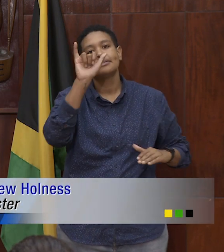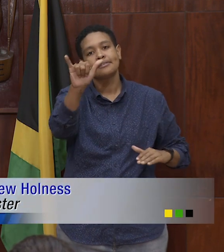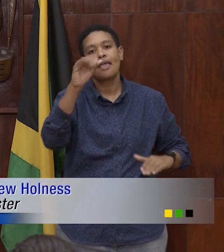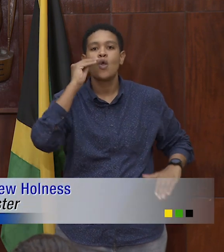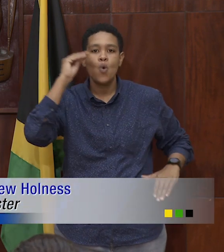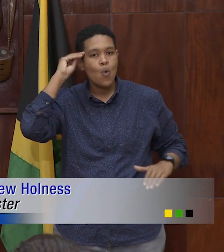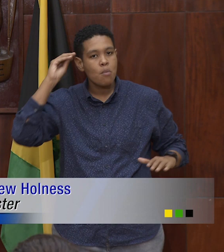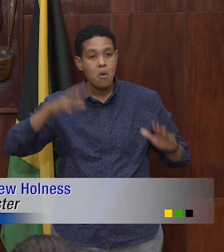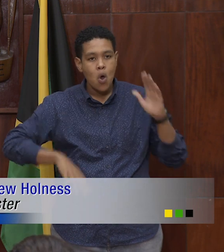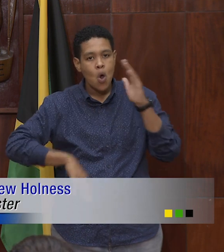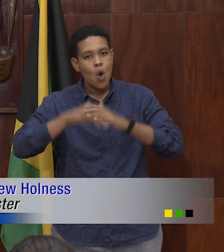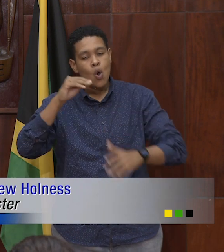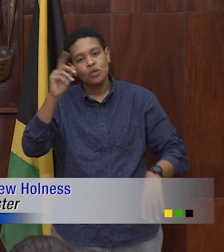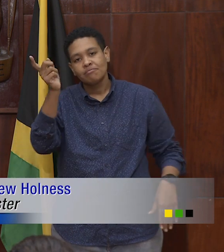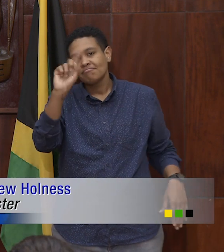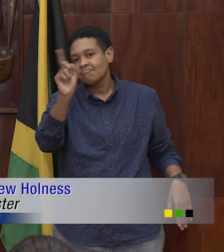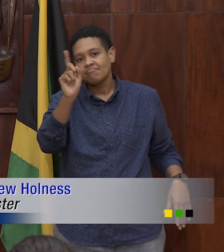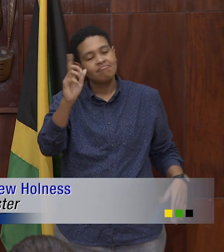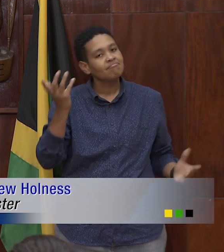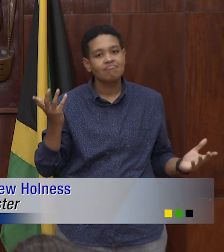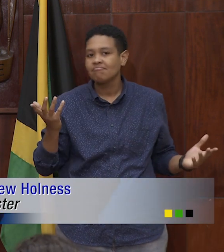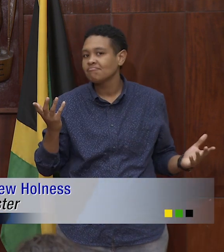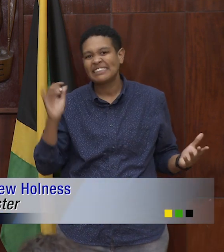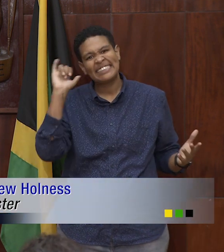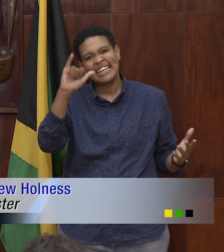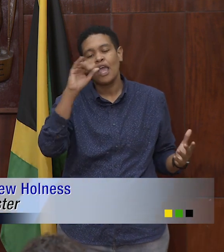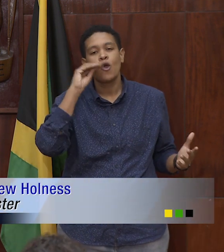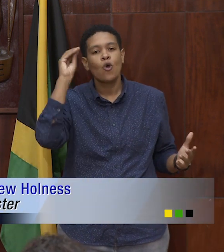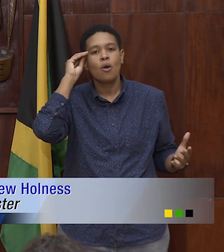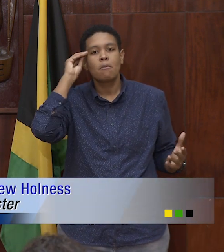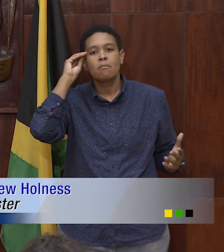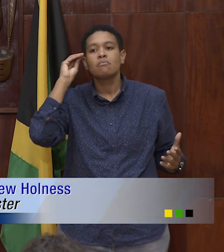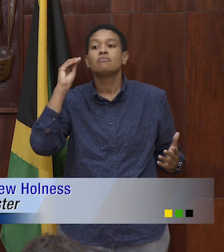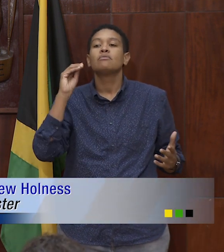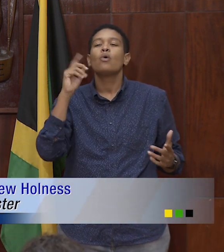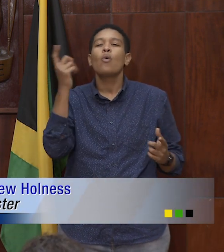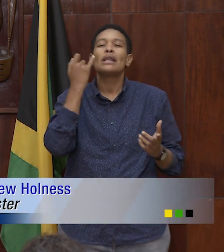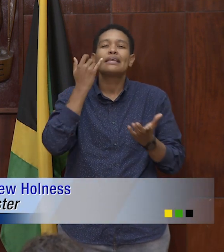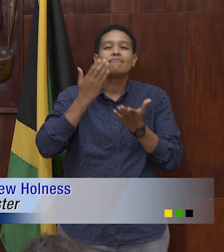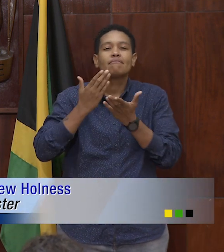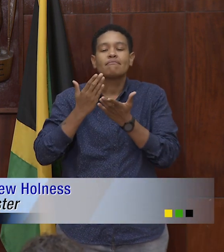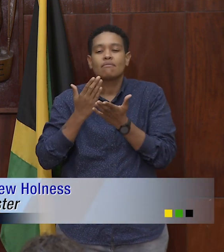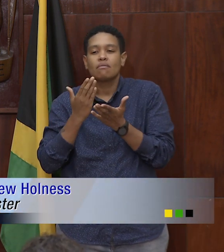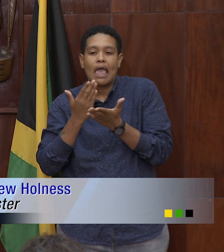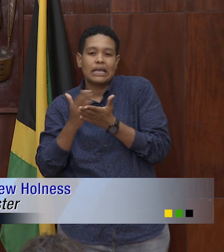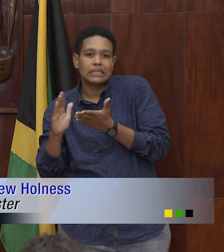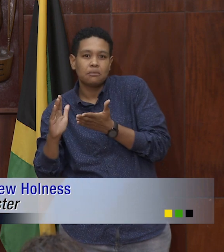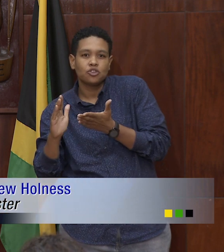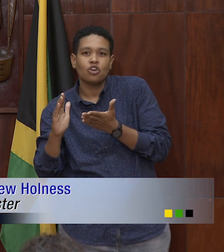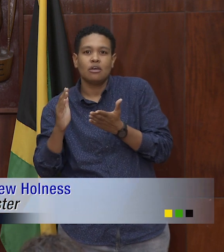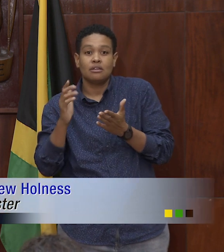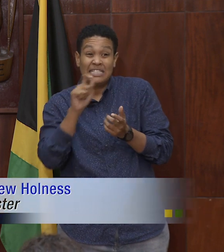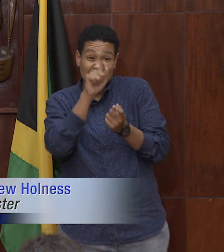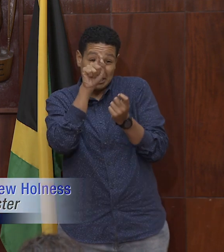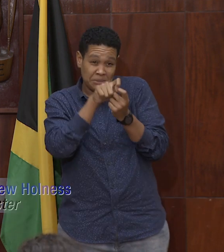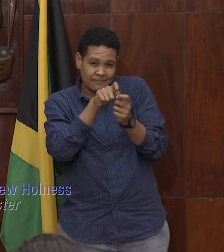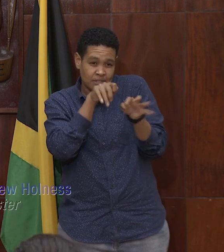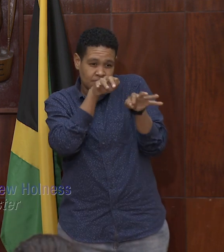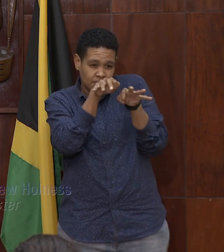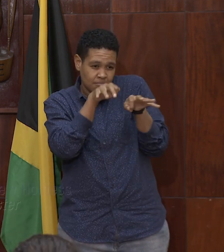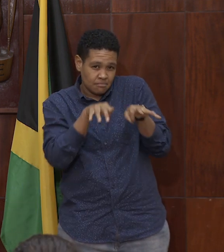at home subject to exemptions that are to be specified